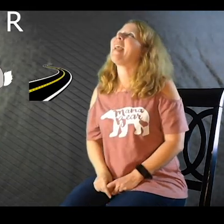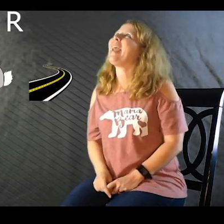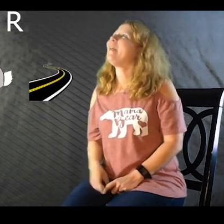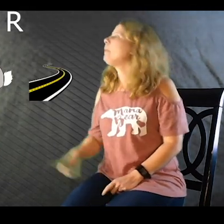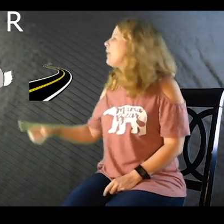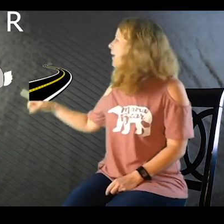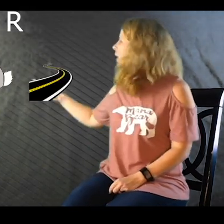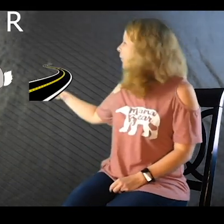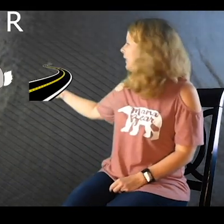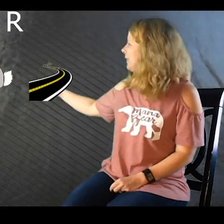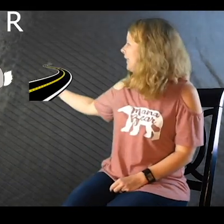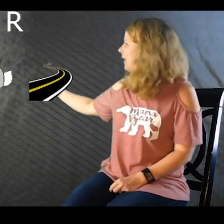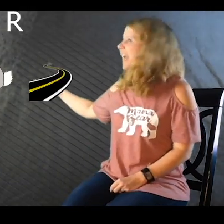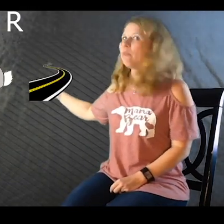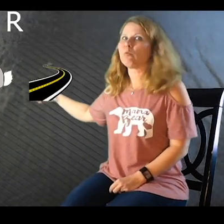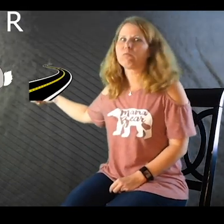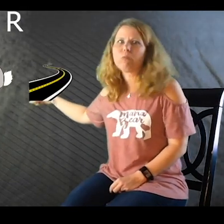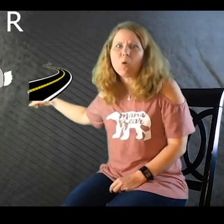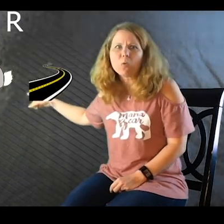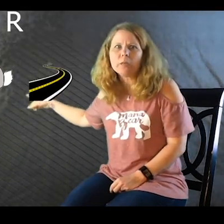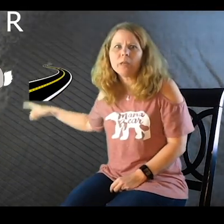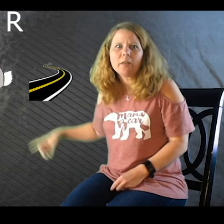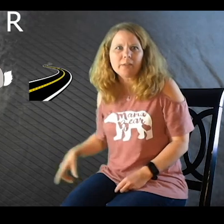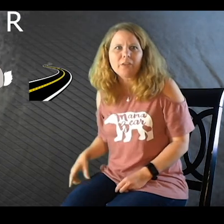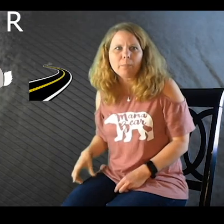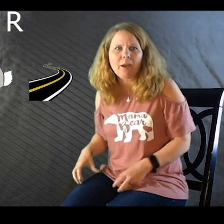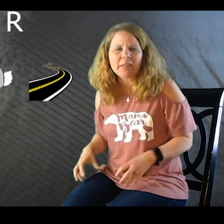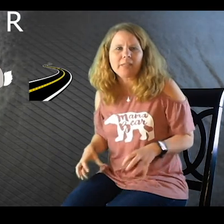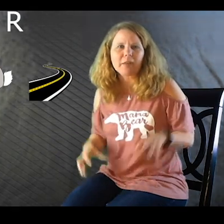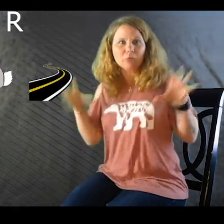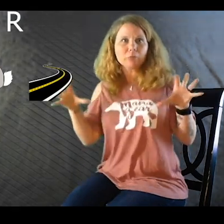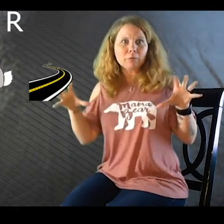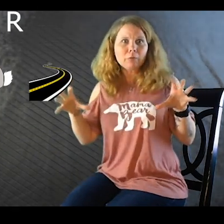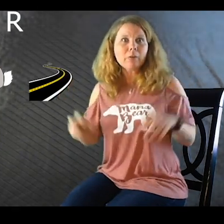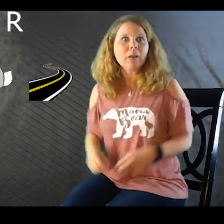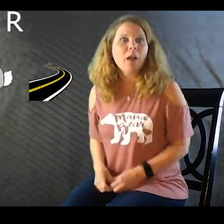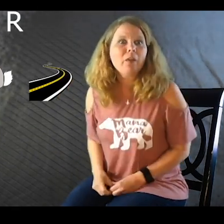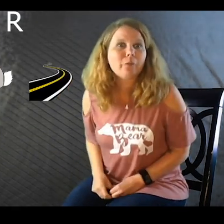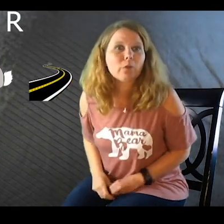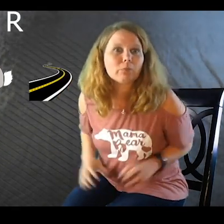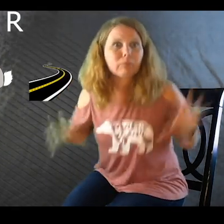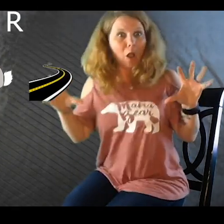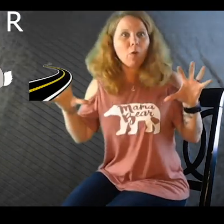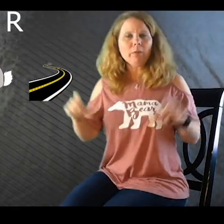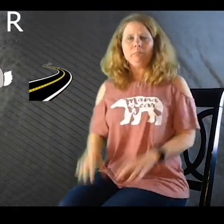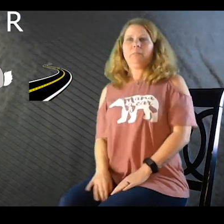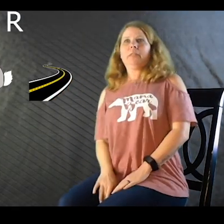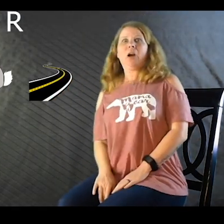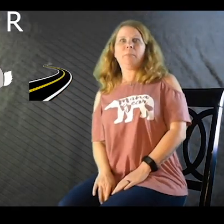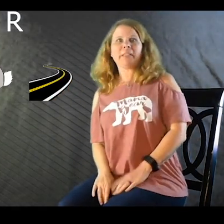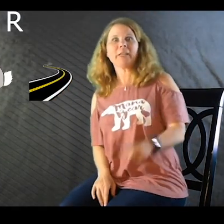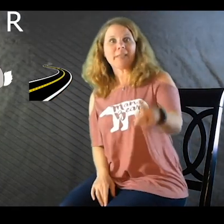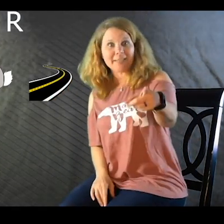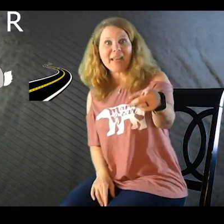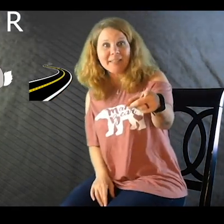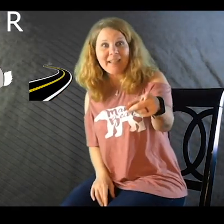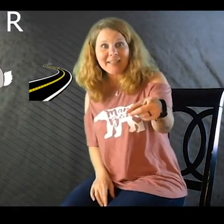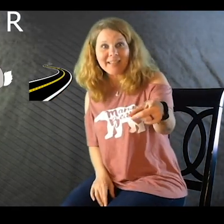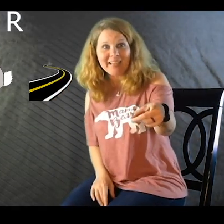what about when you see a road? Does your body say R for road? Oh my goodness, it does, doesn't it?